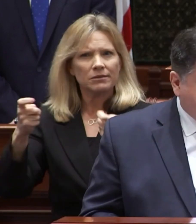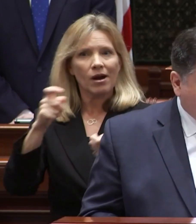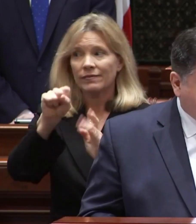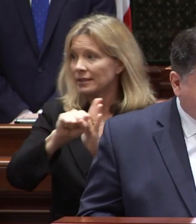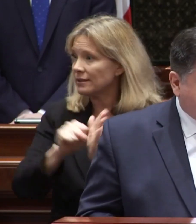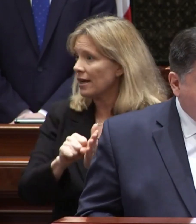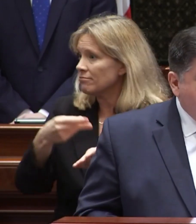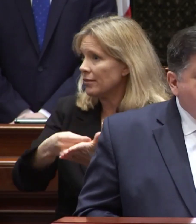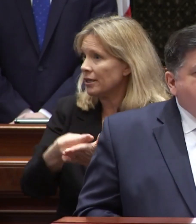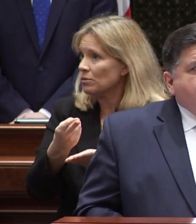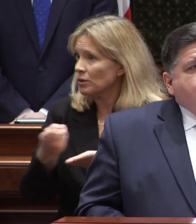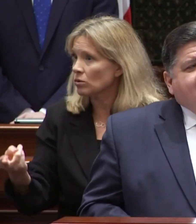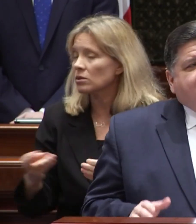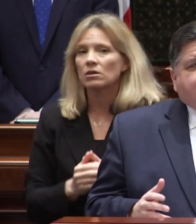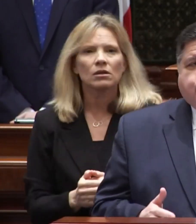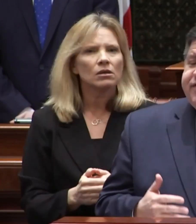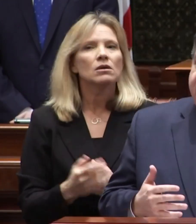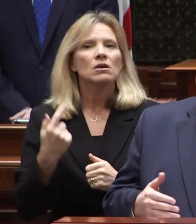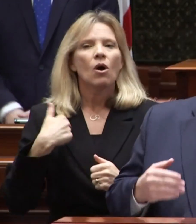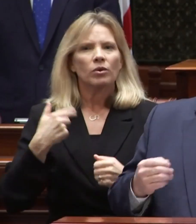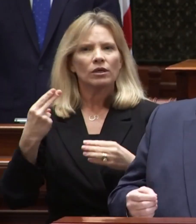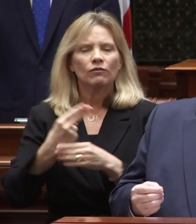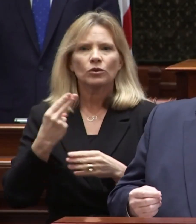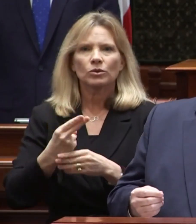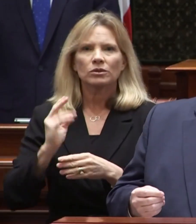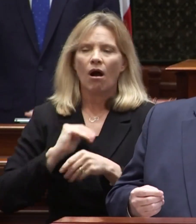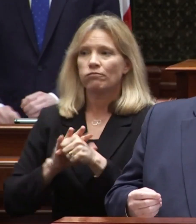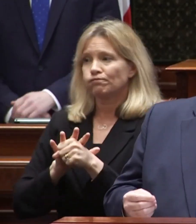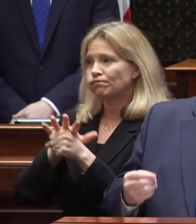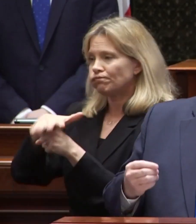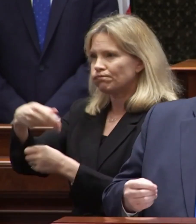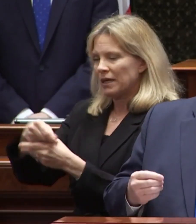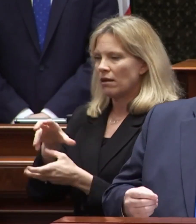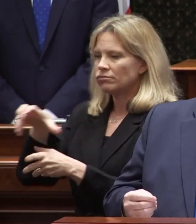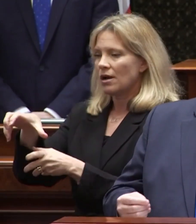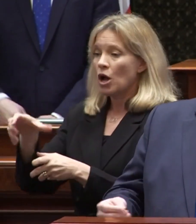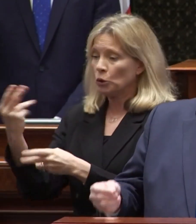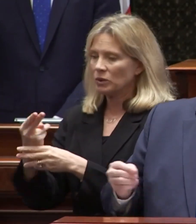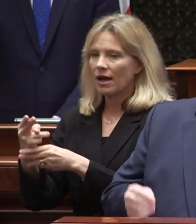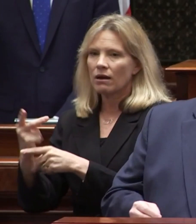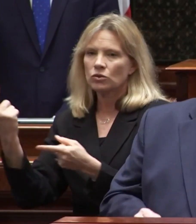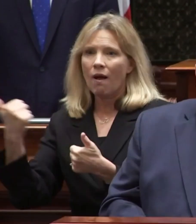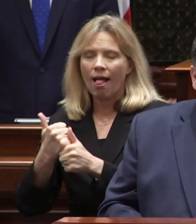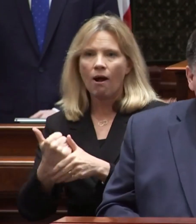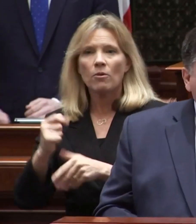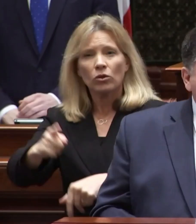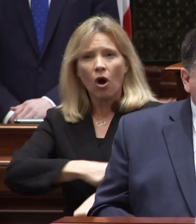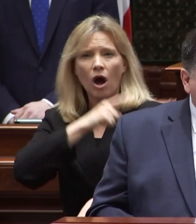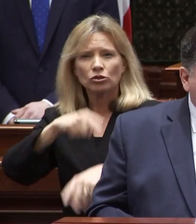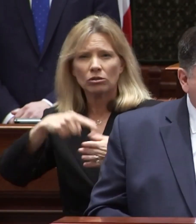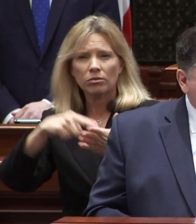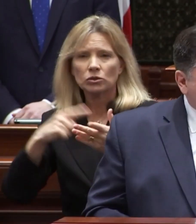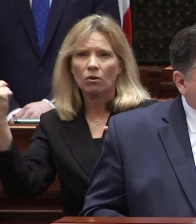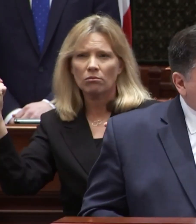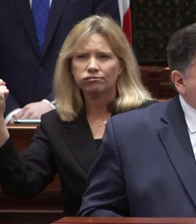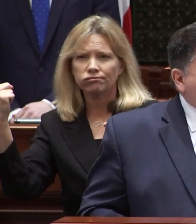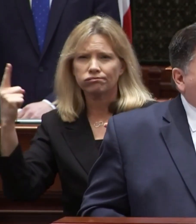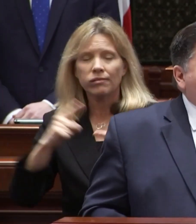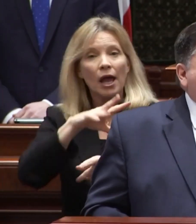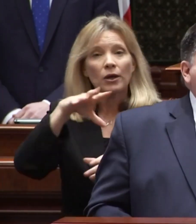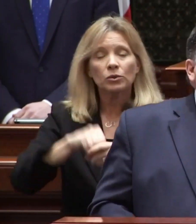of state resources we have used our surpluses to chip away at our long-term liabilities too